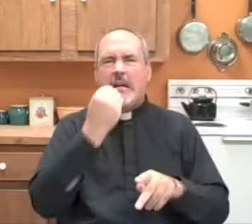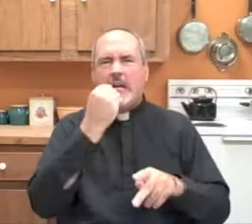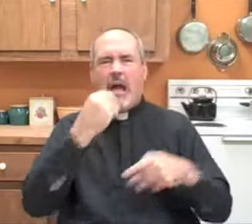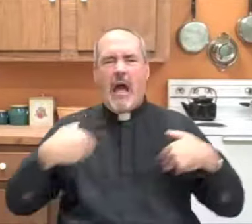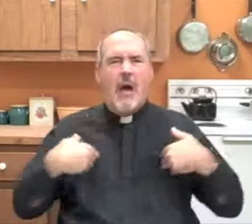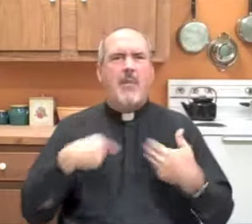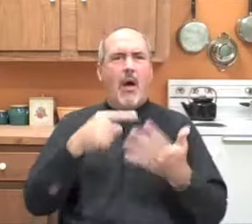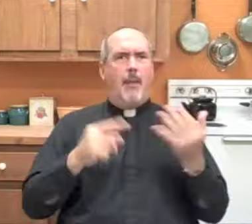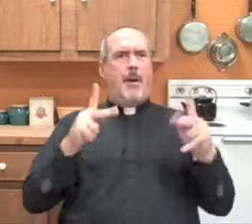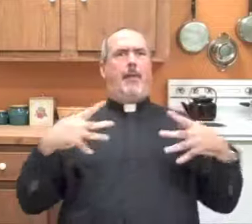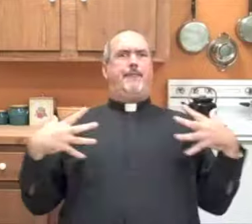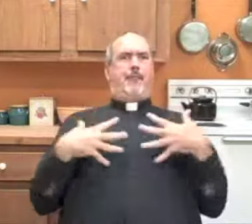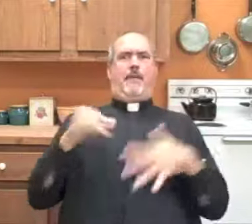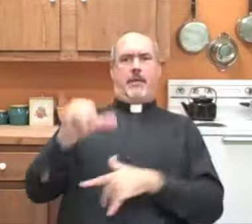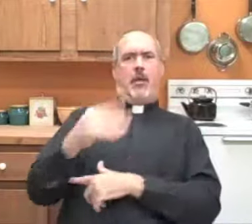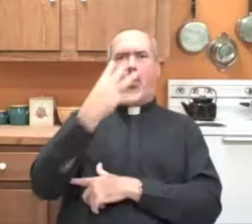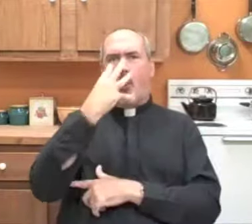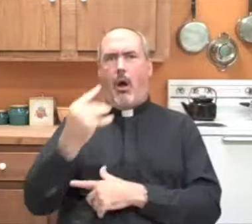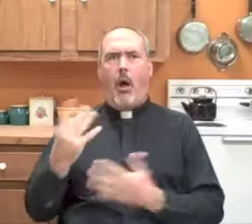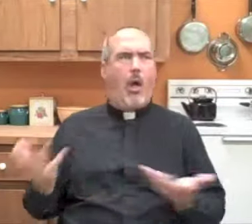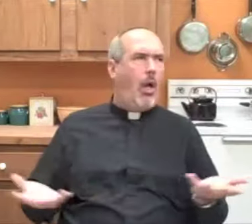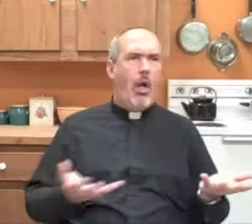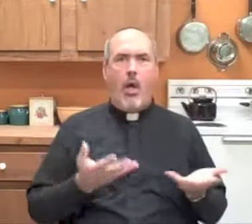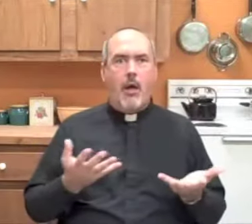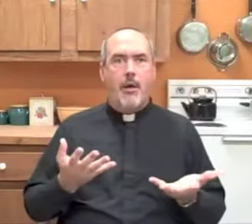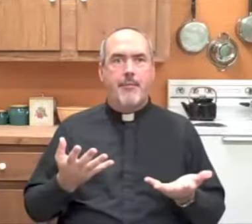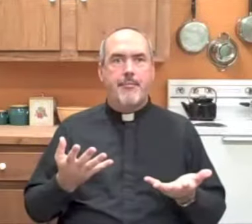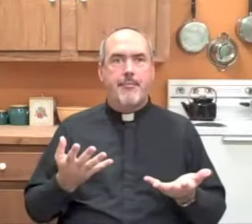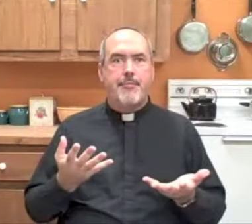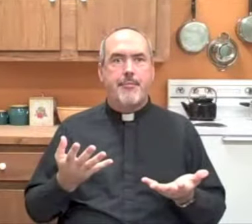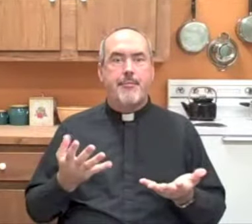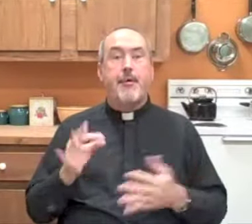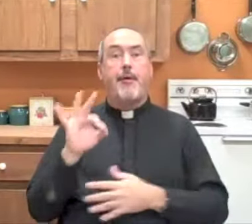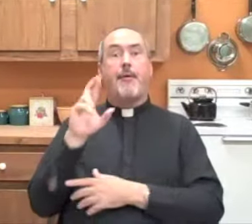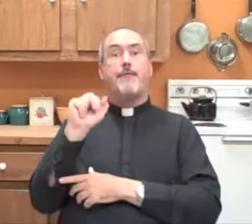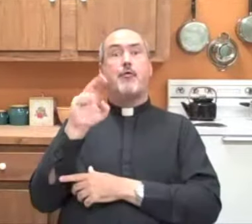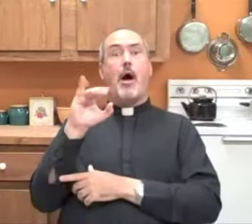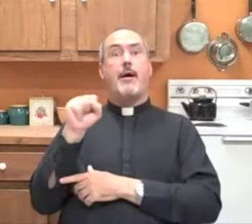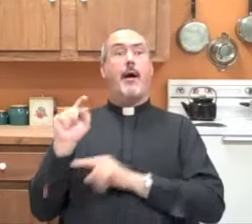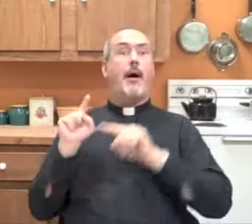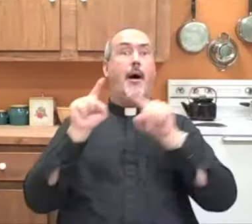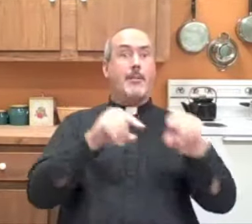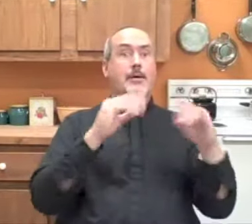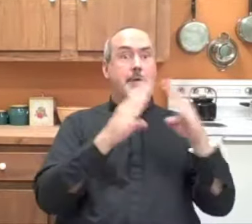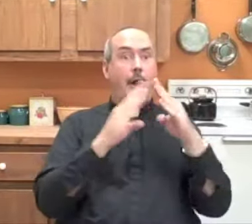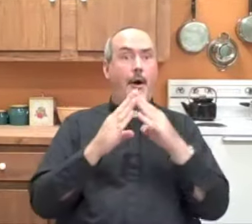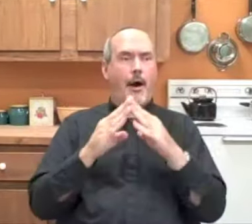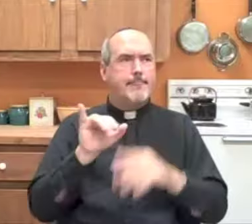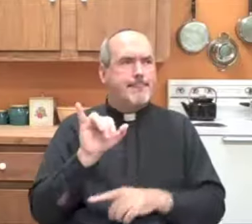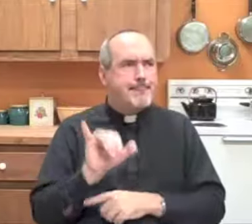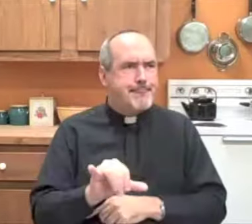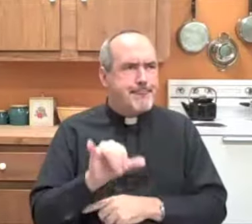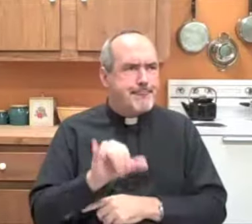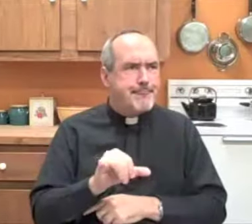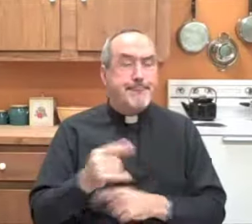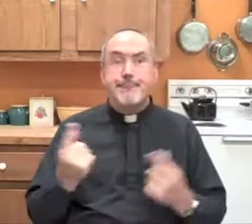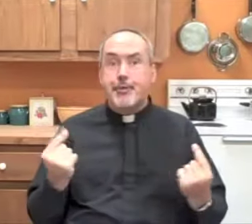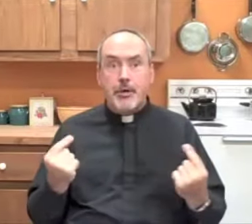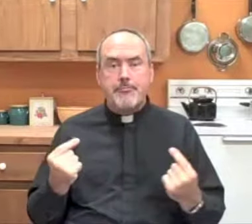would come into the village and hurt people and eat animals. And all the villagers were scared of this wolf. St. Francis visited the